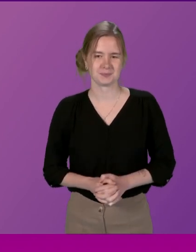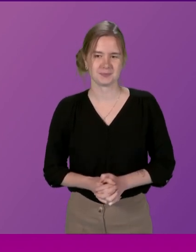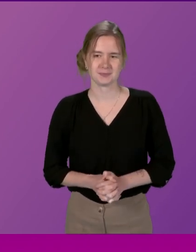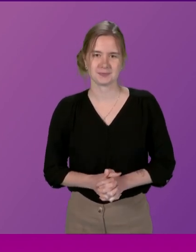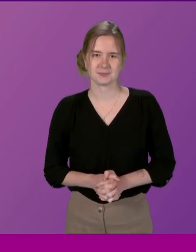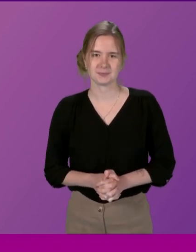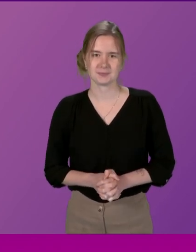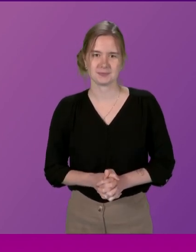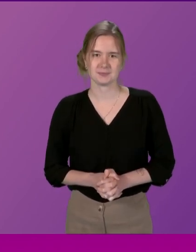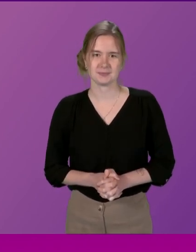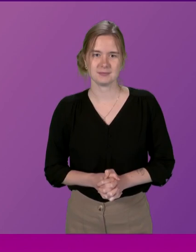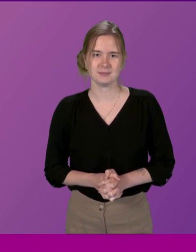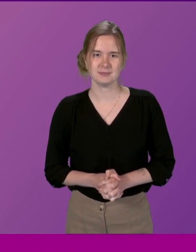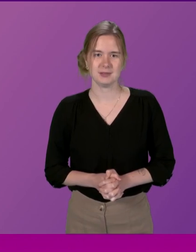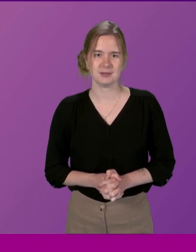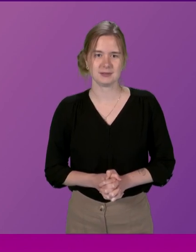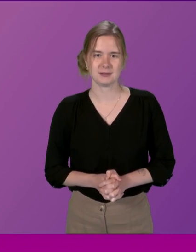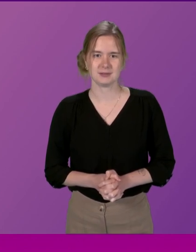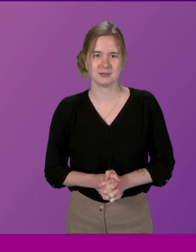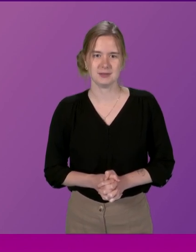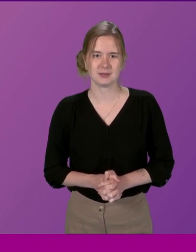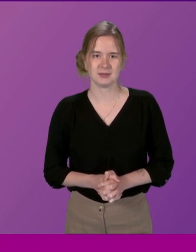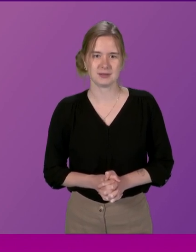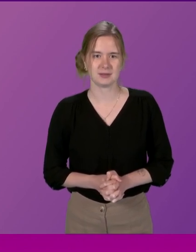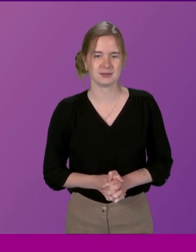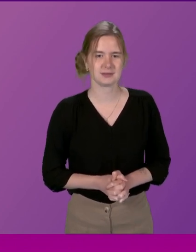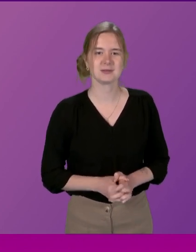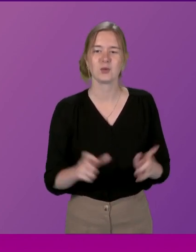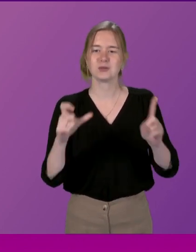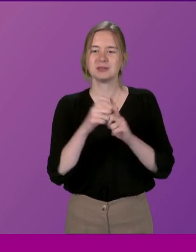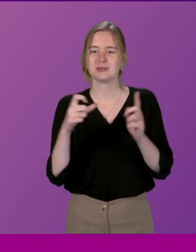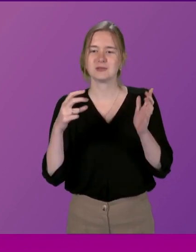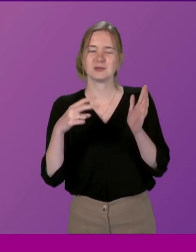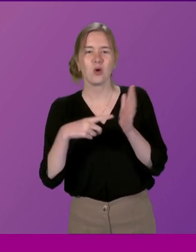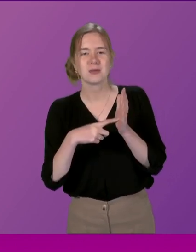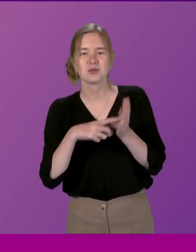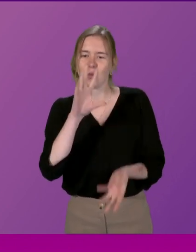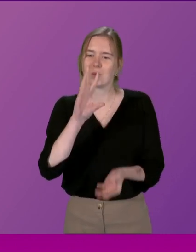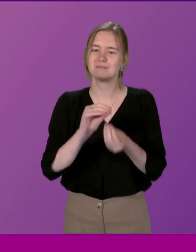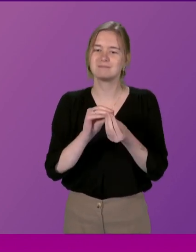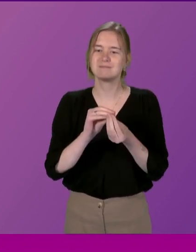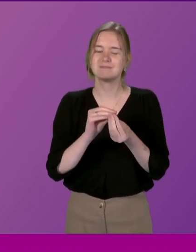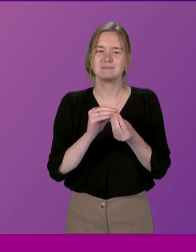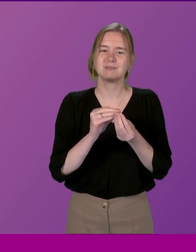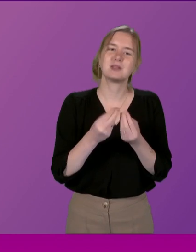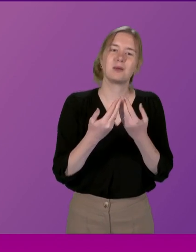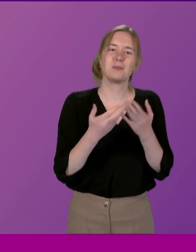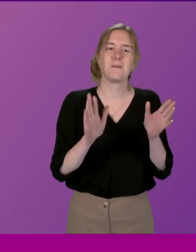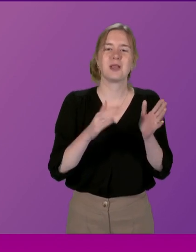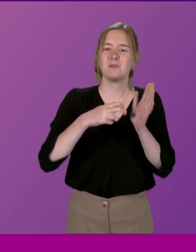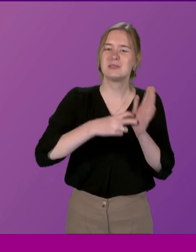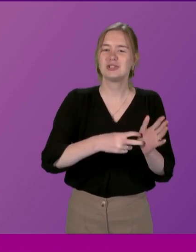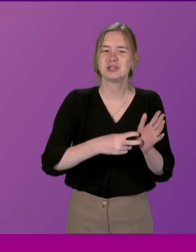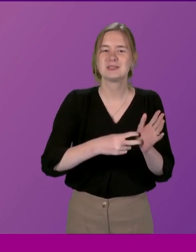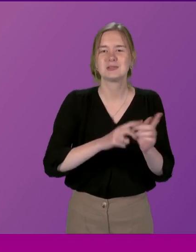Thank you And I call on David Torrance to wind up the debate On behalf of the Citizen Participation and Public Petitions Committee To